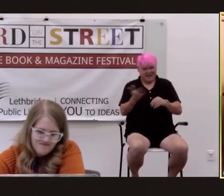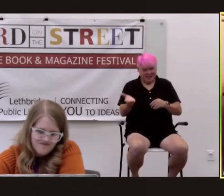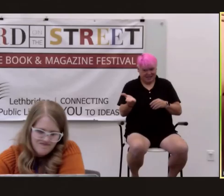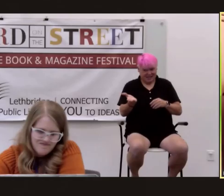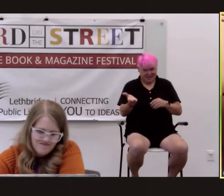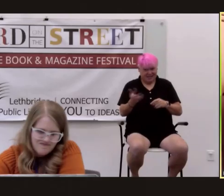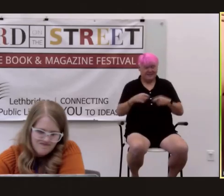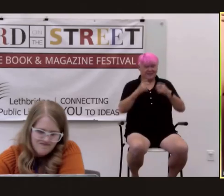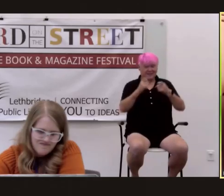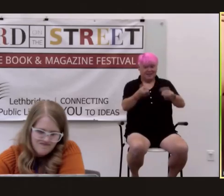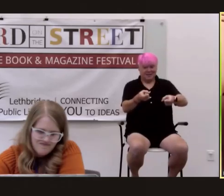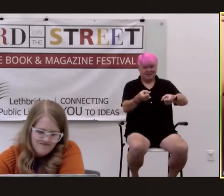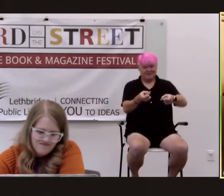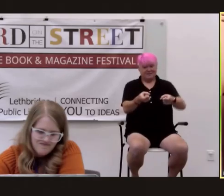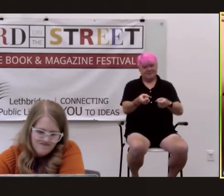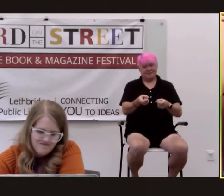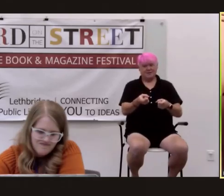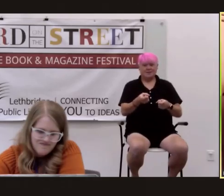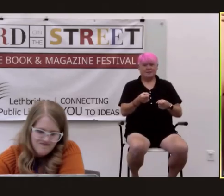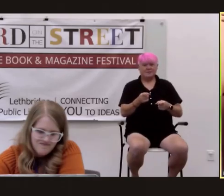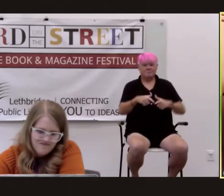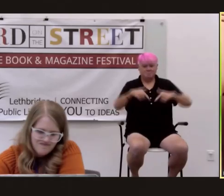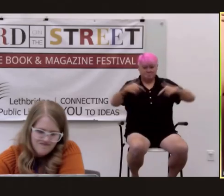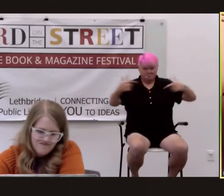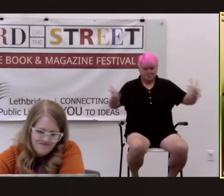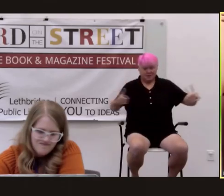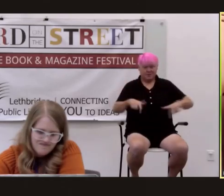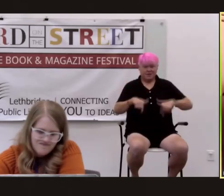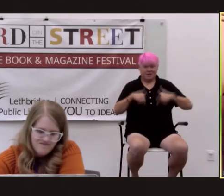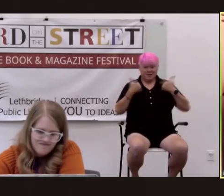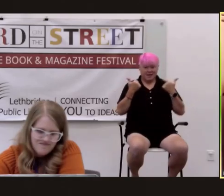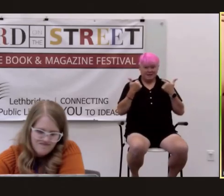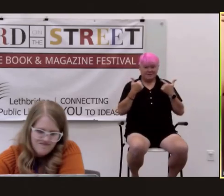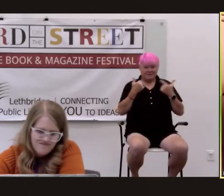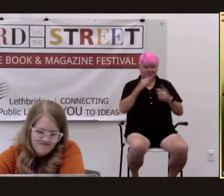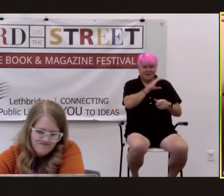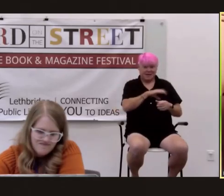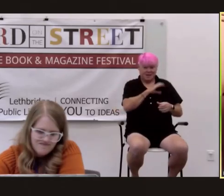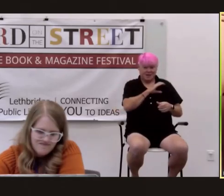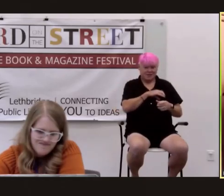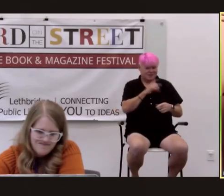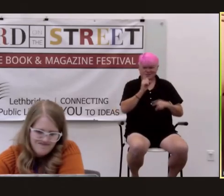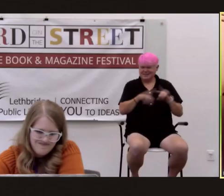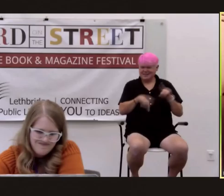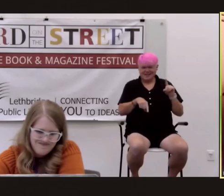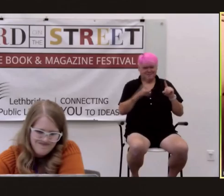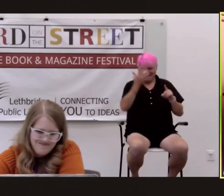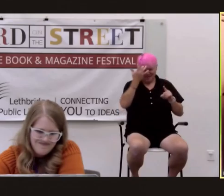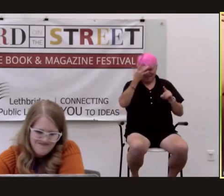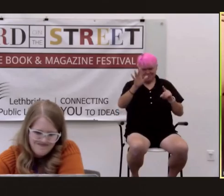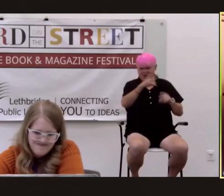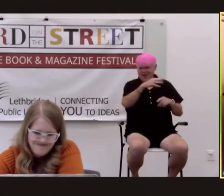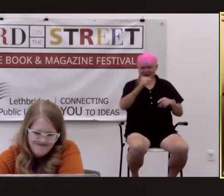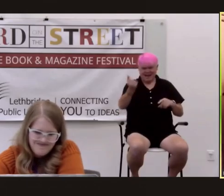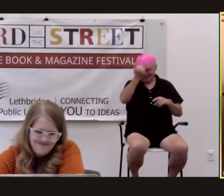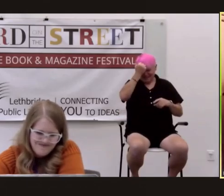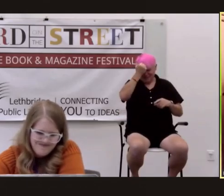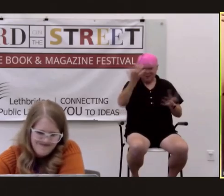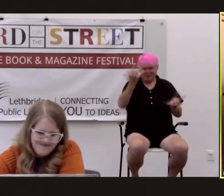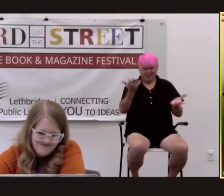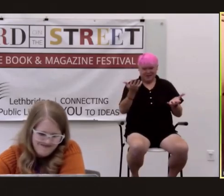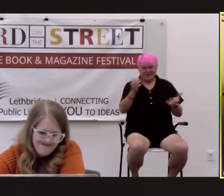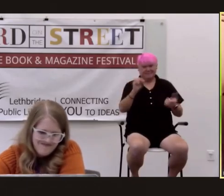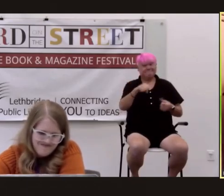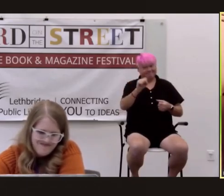of larger than life characters that nobody would have believed oh come on you can't be that brilliant and that stupid yeah you can't he